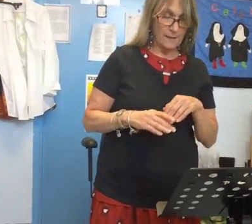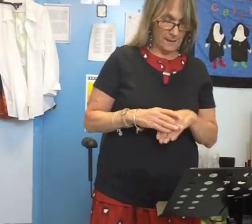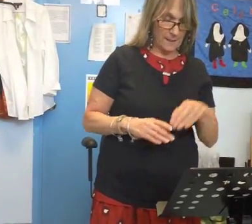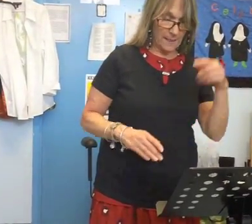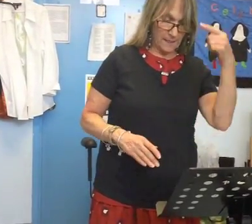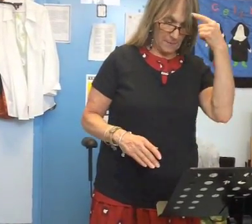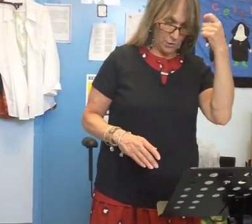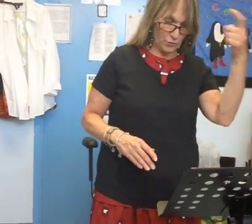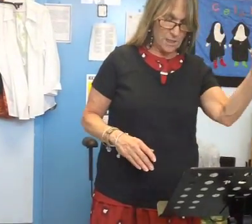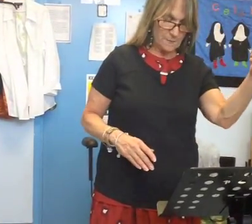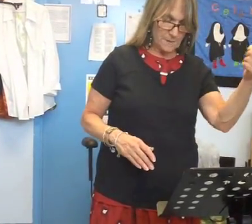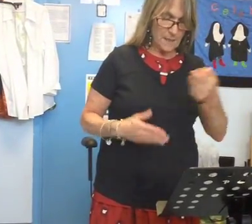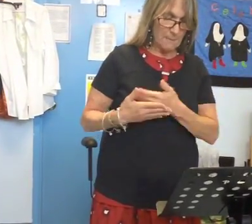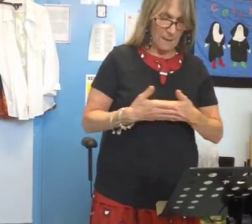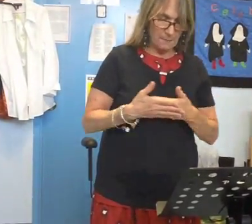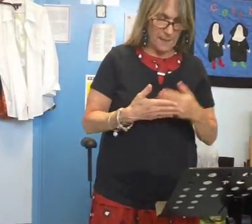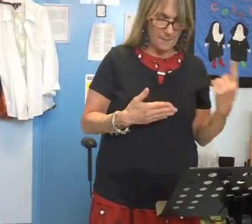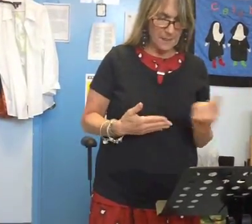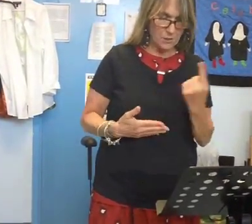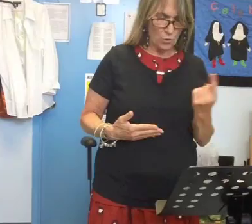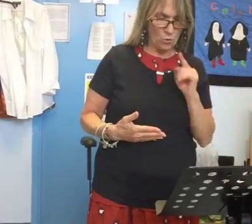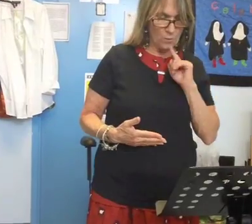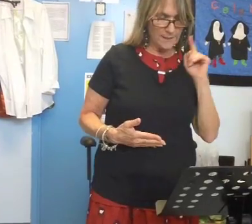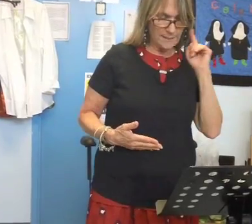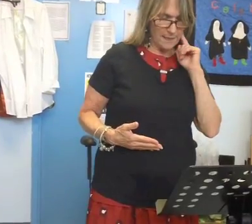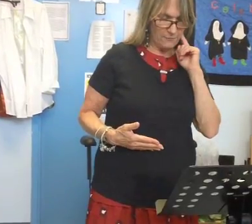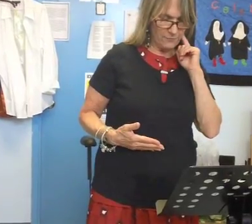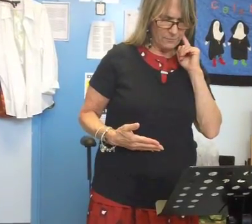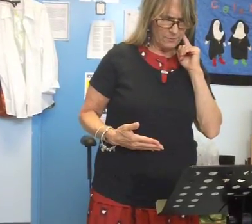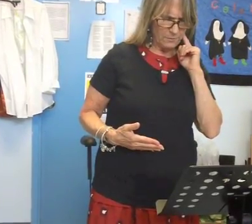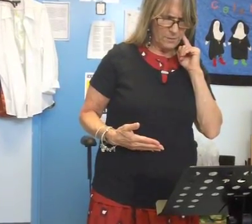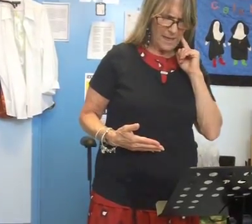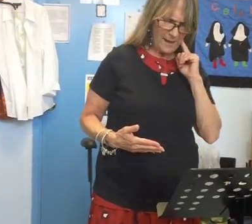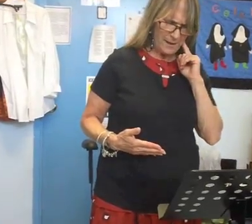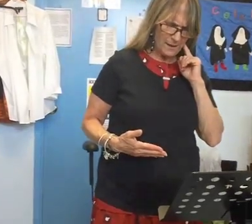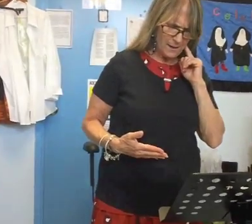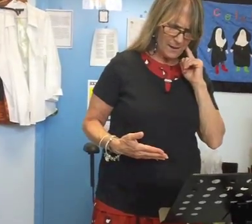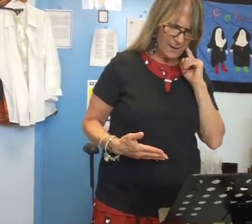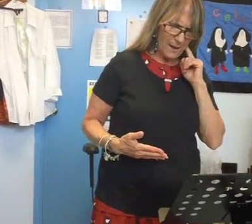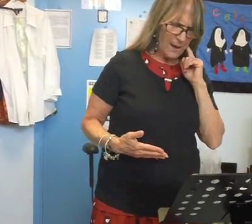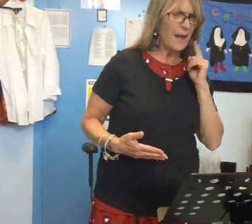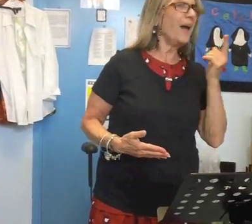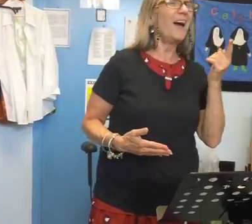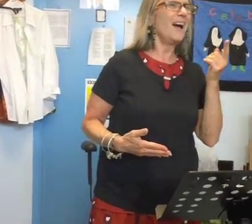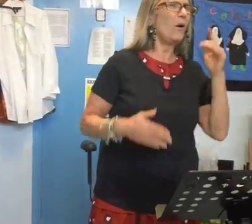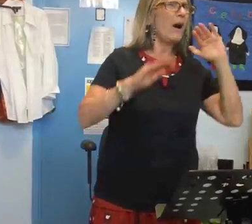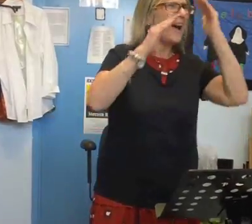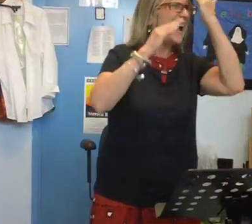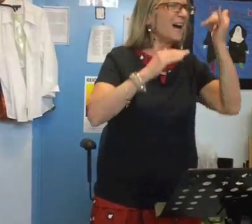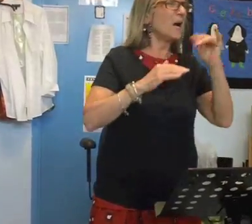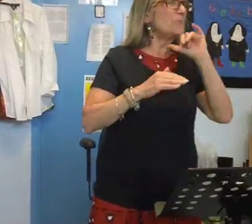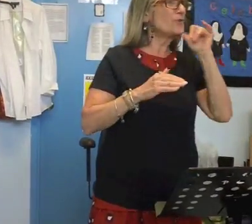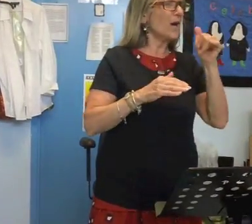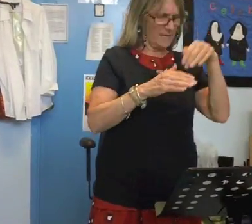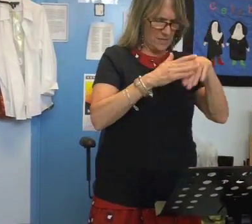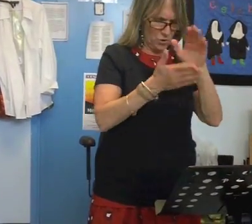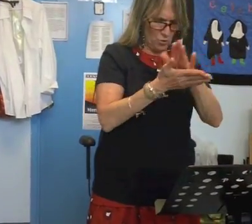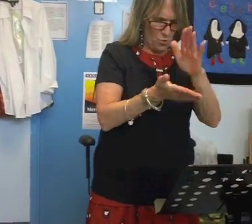in my dreams my baby is always deaf hey how come you're not in school?